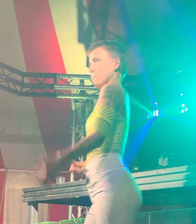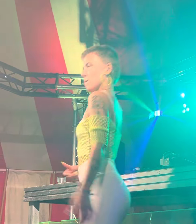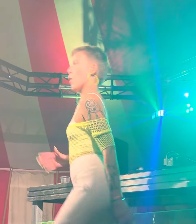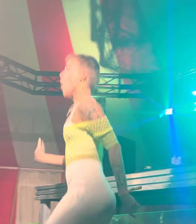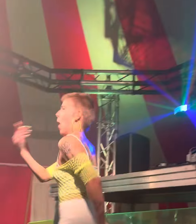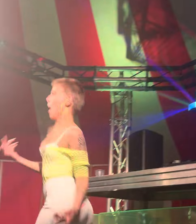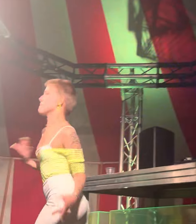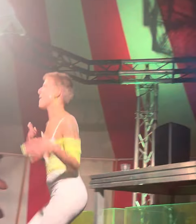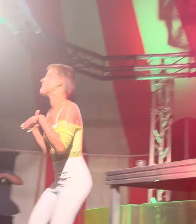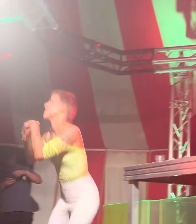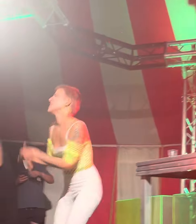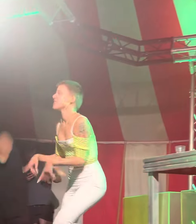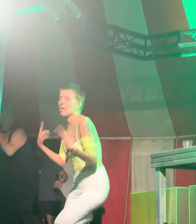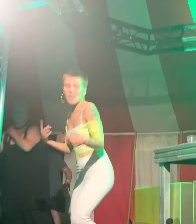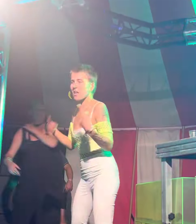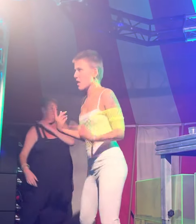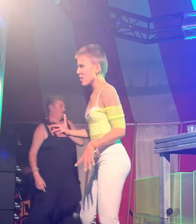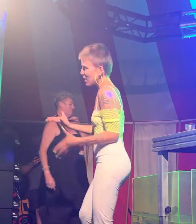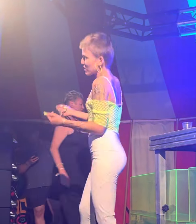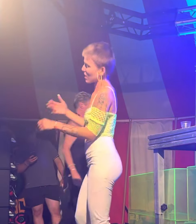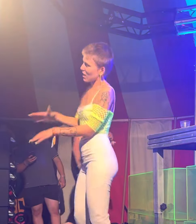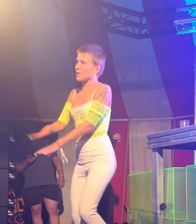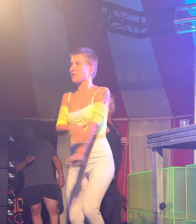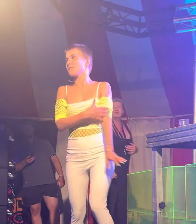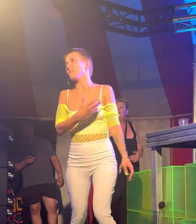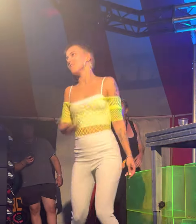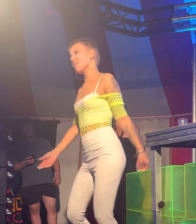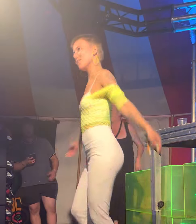All my friends are heathens, it slow